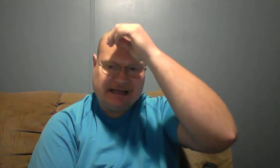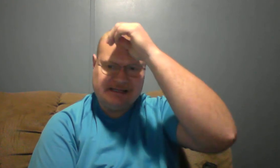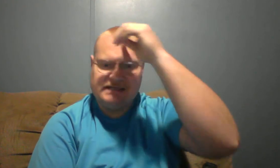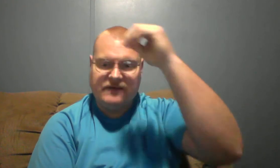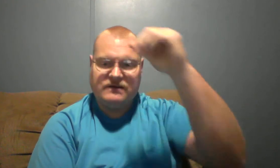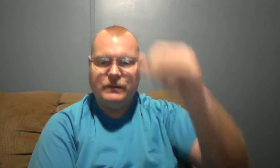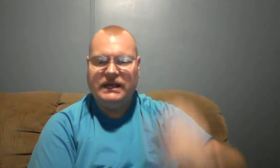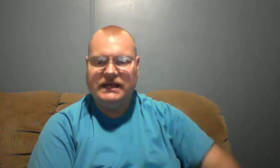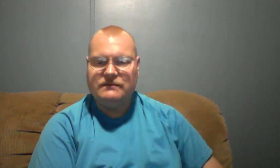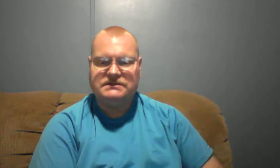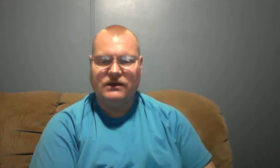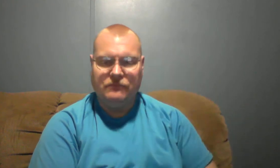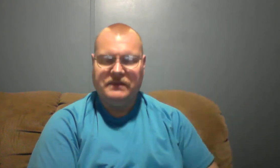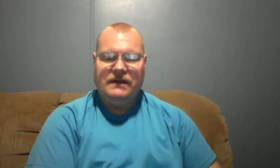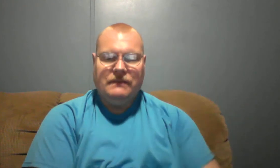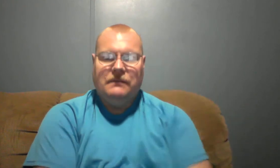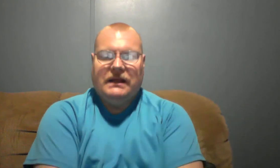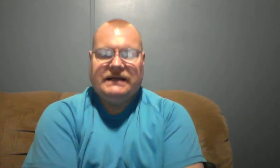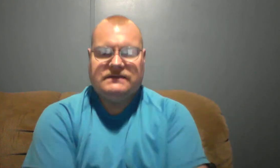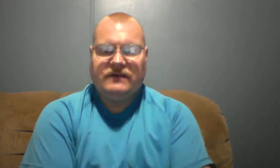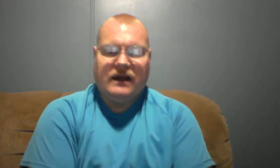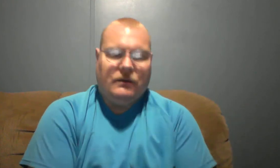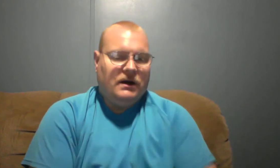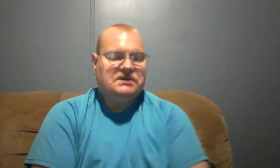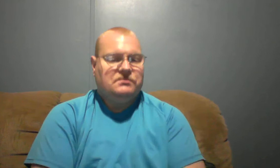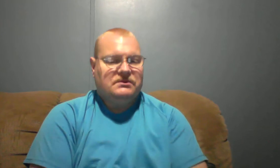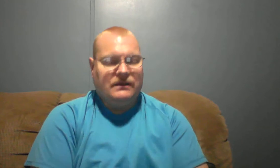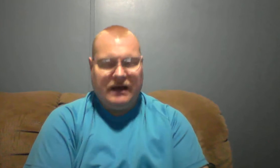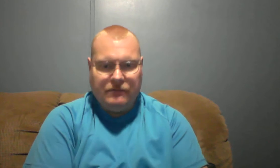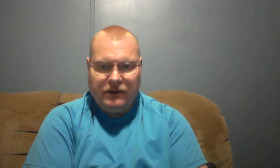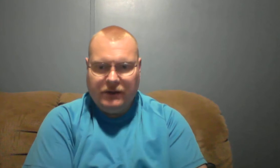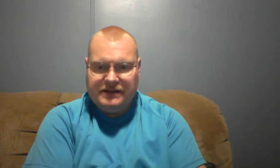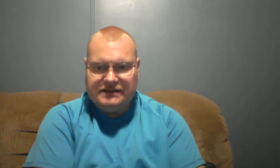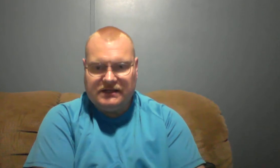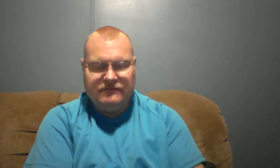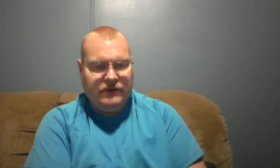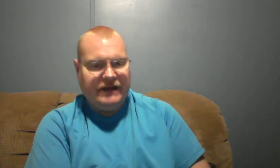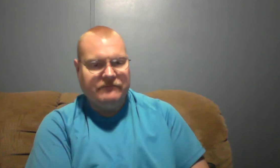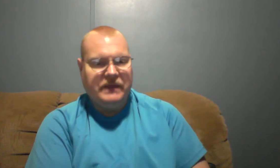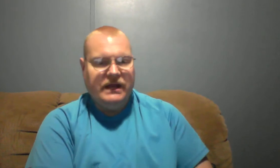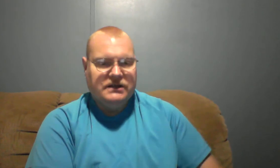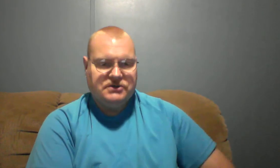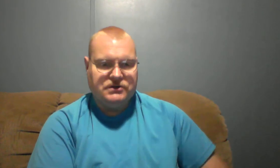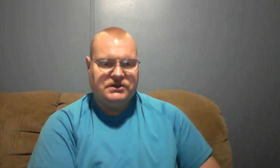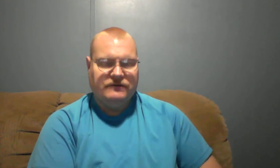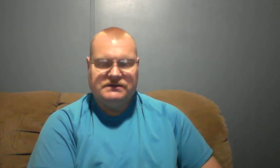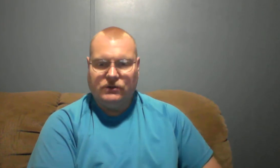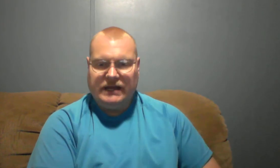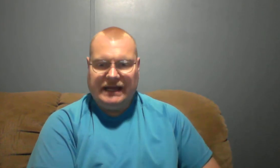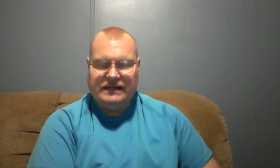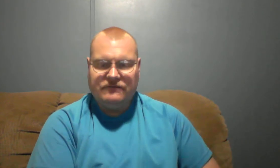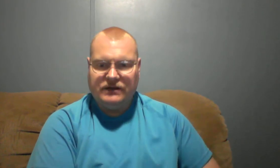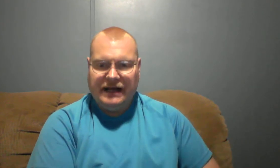7pm. So make plans if at all possible to come out and be with us. If you have church service on a different night,